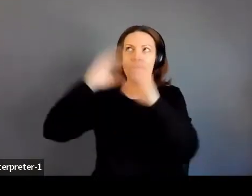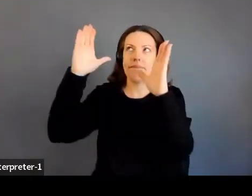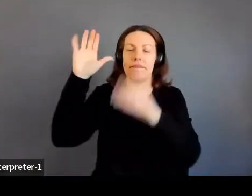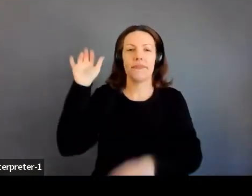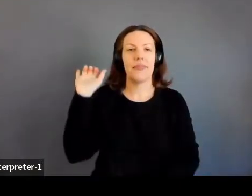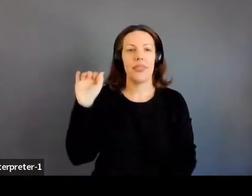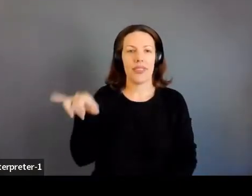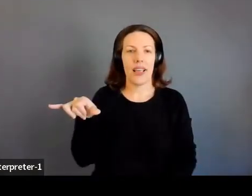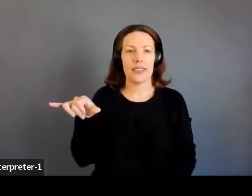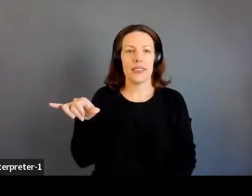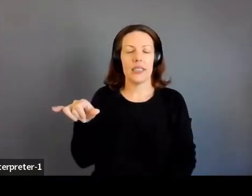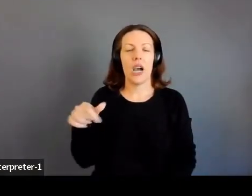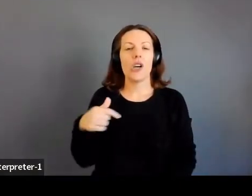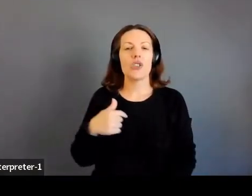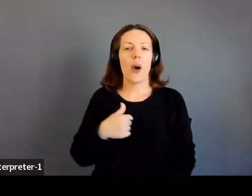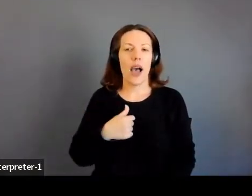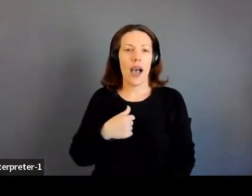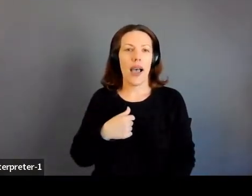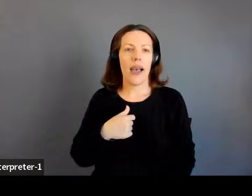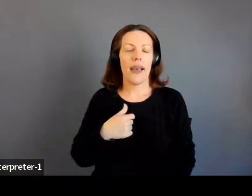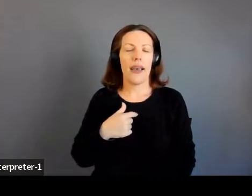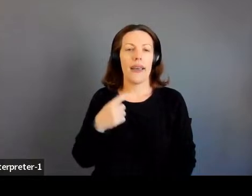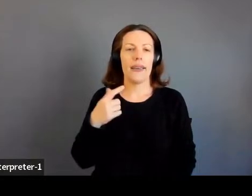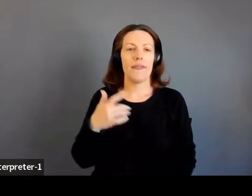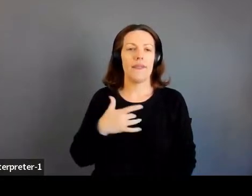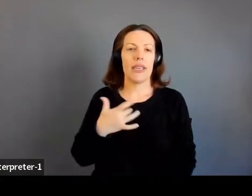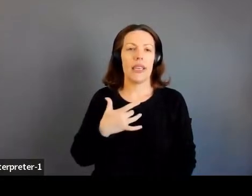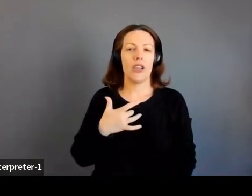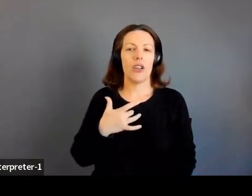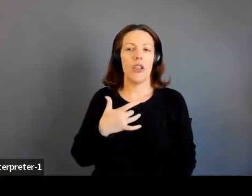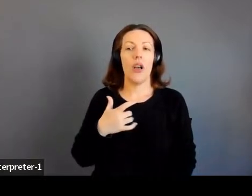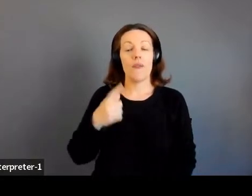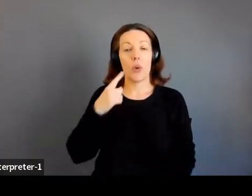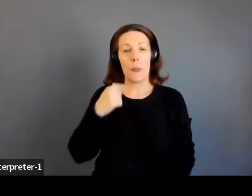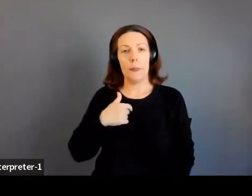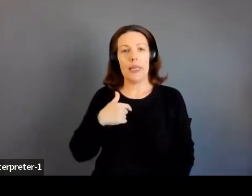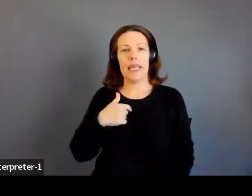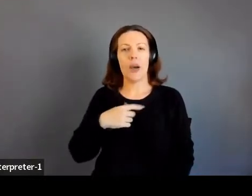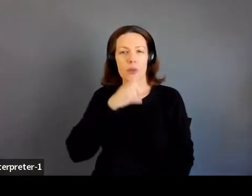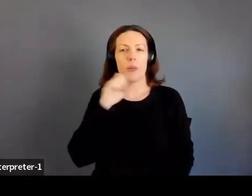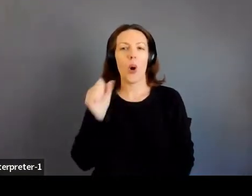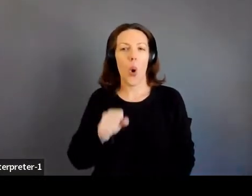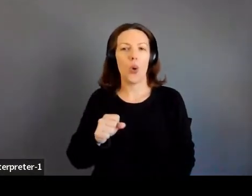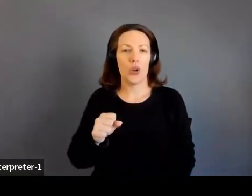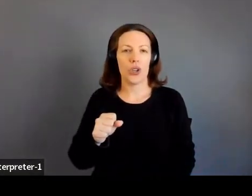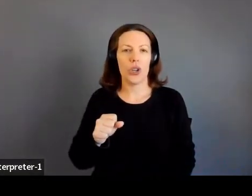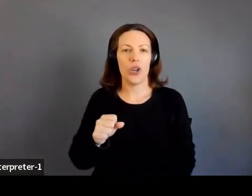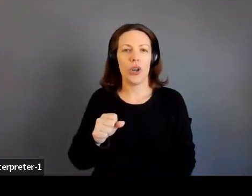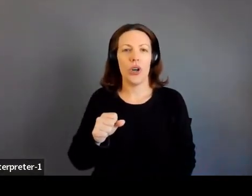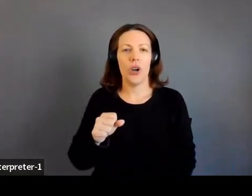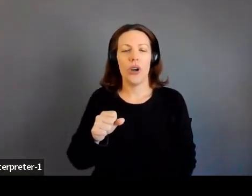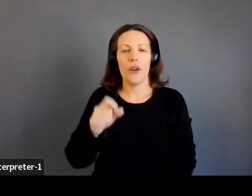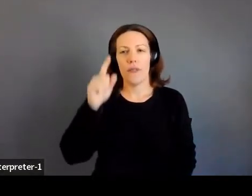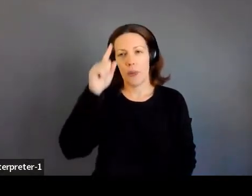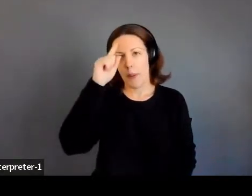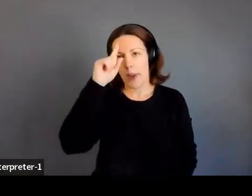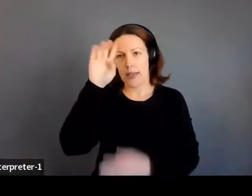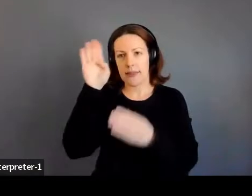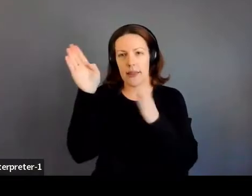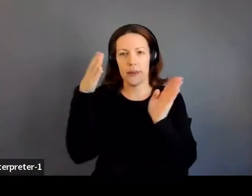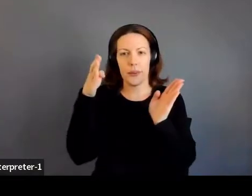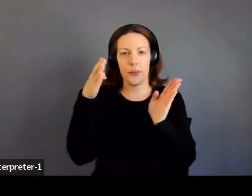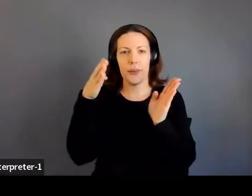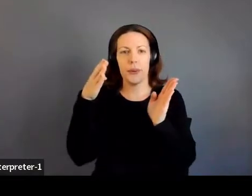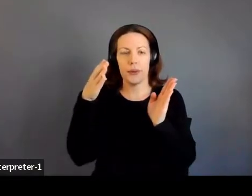And so I do think the kind of, it came a little later for me to have that shift in perspective to understand